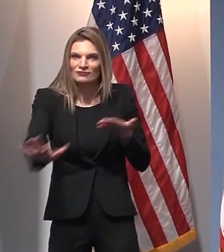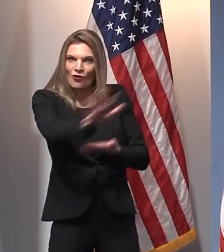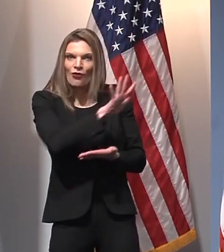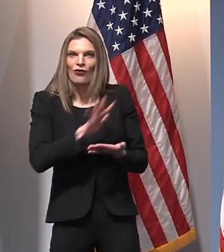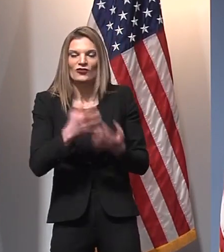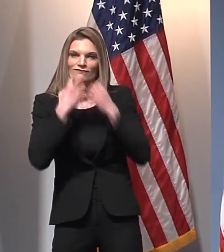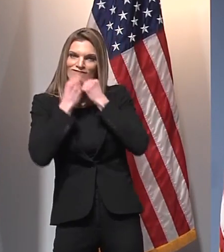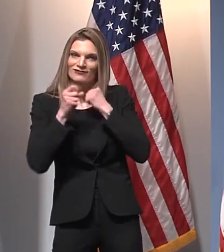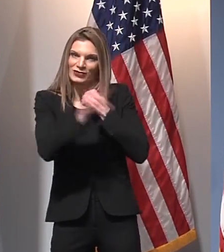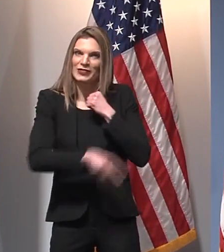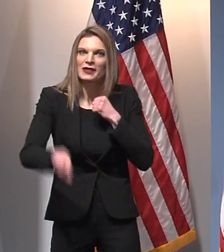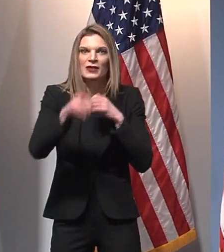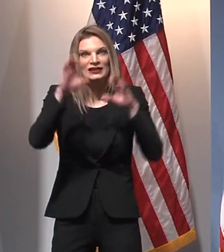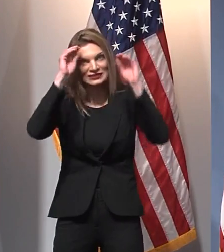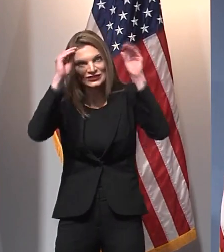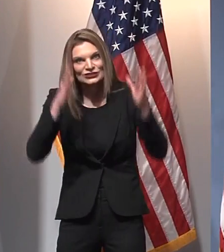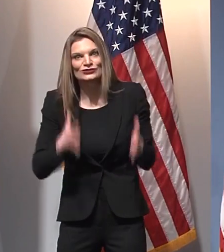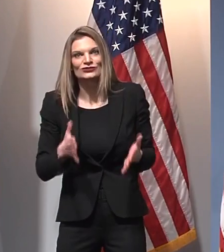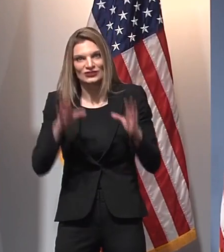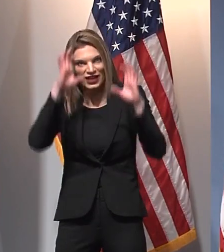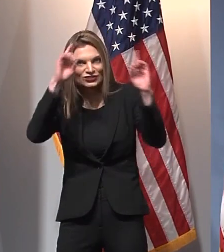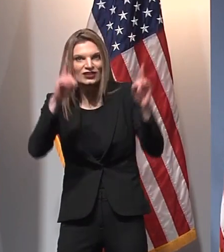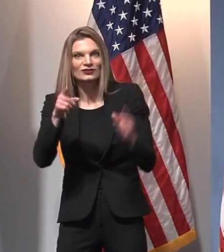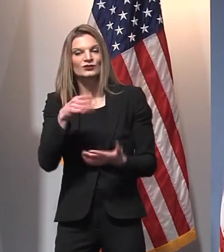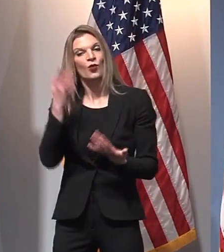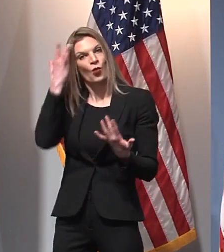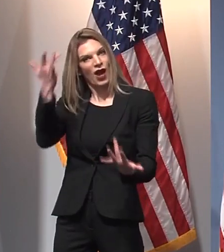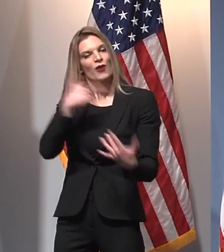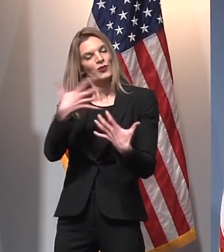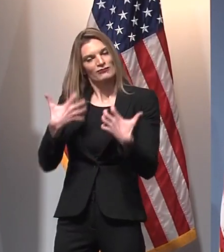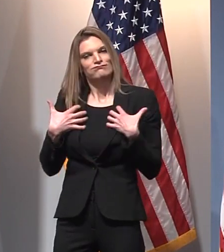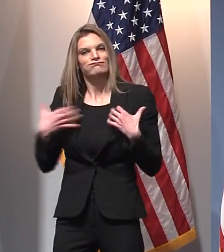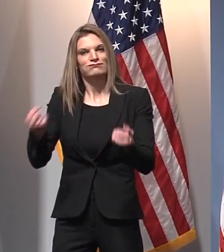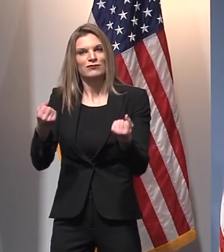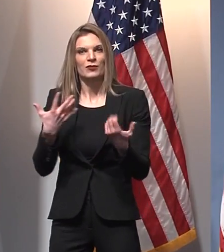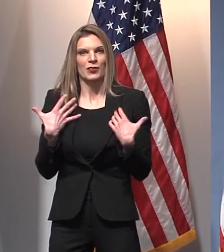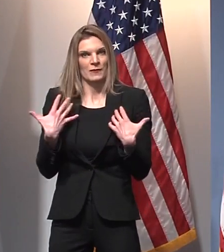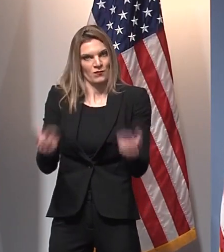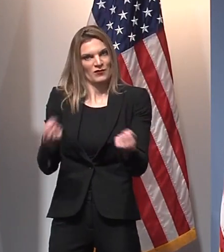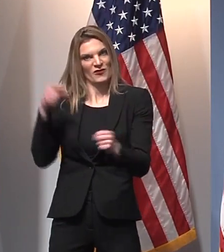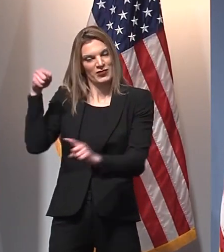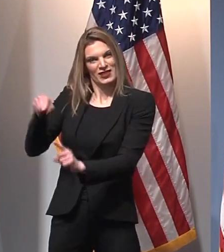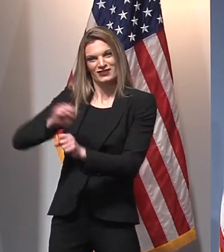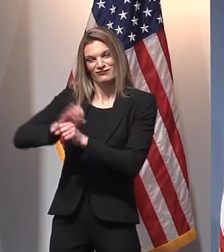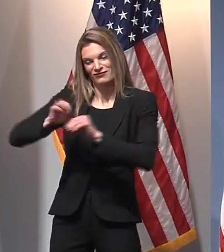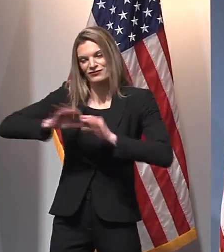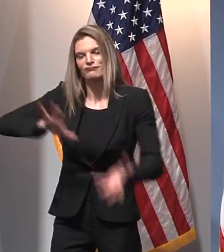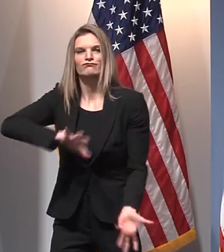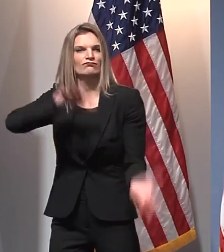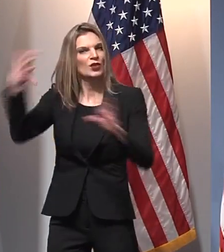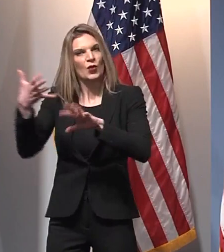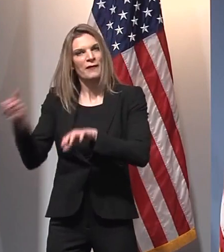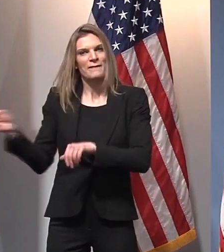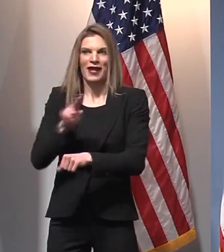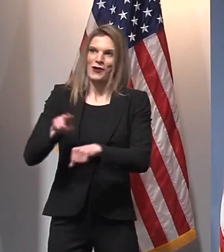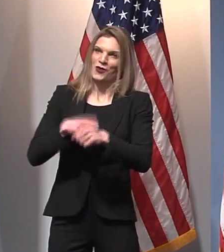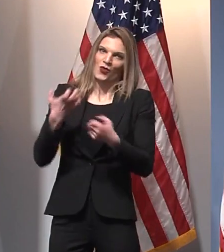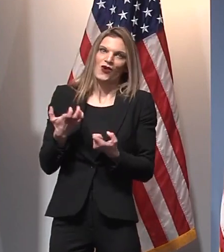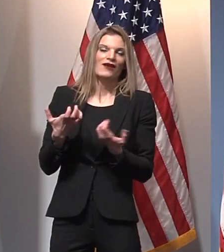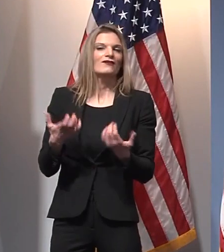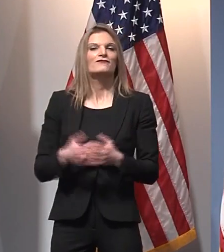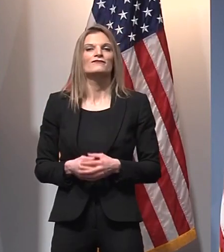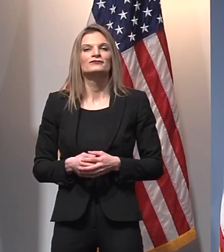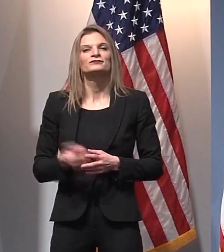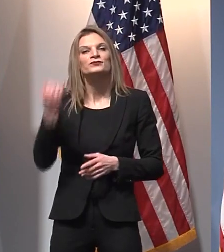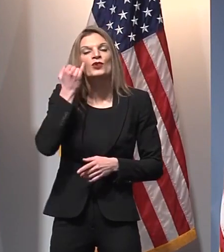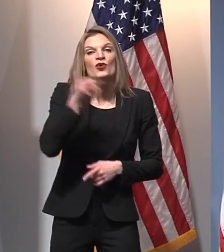educators, so that we can recover from this pandemic. I remain ready to work with anyone who